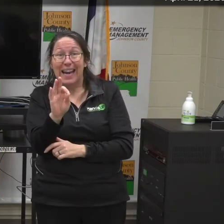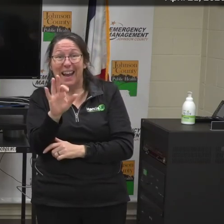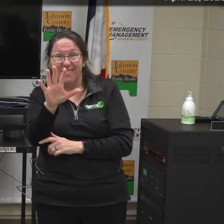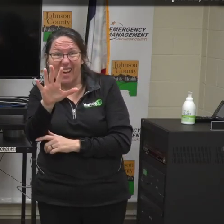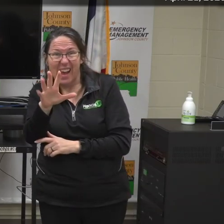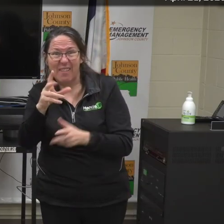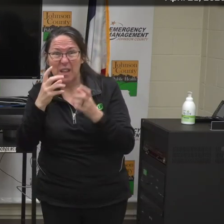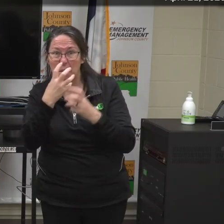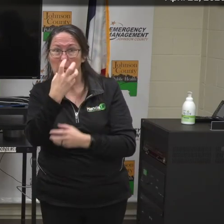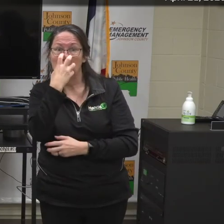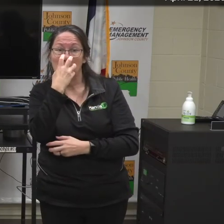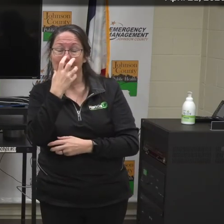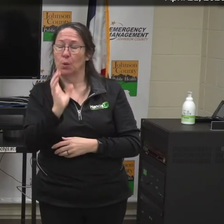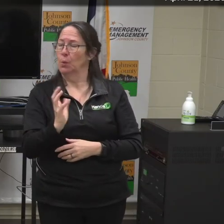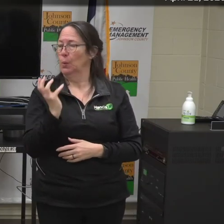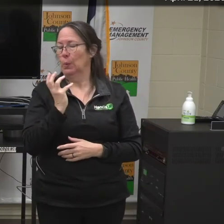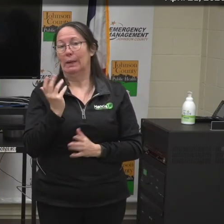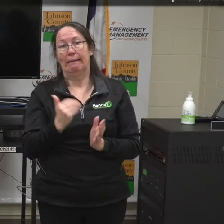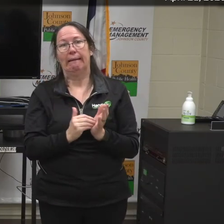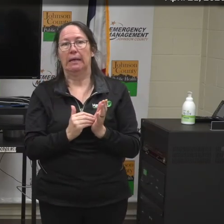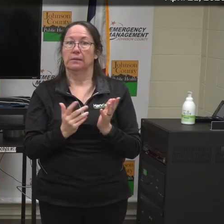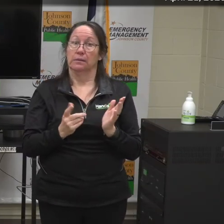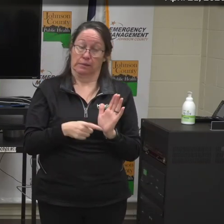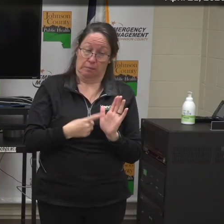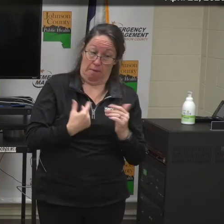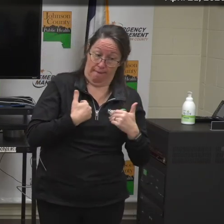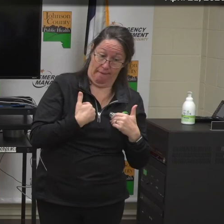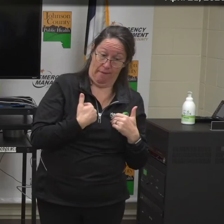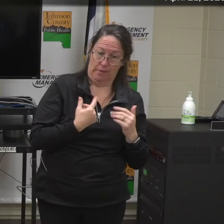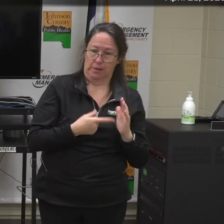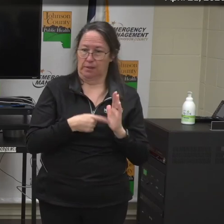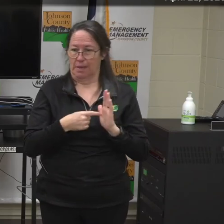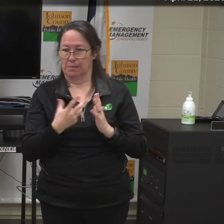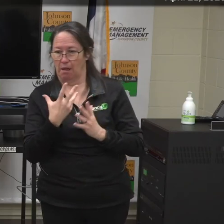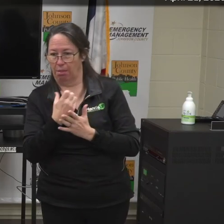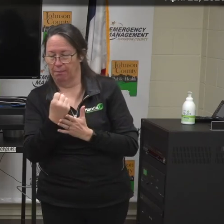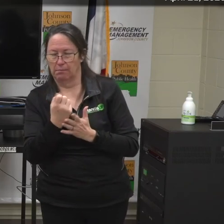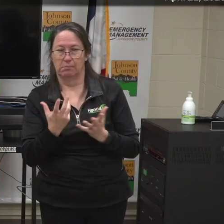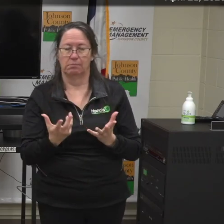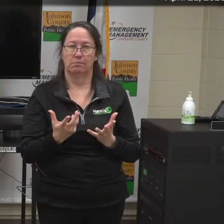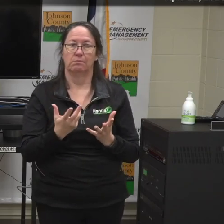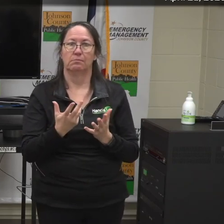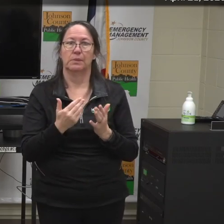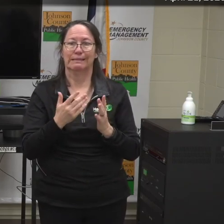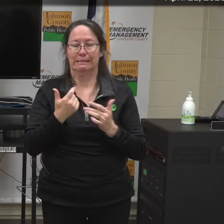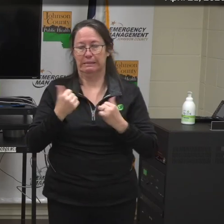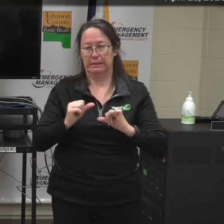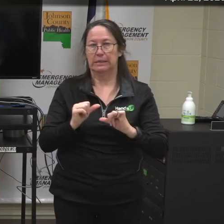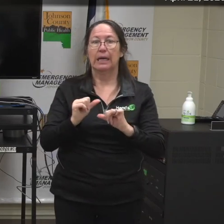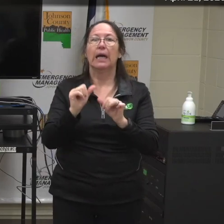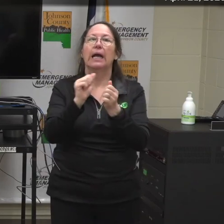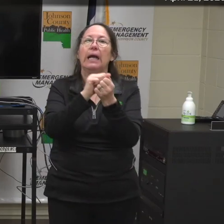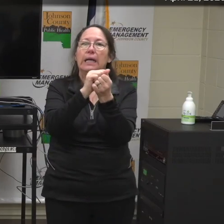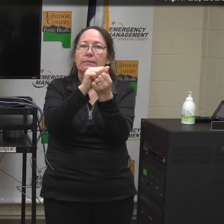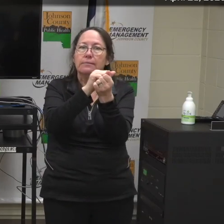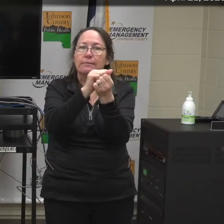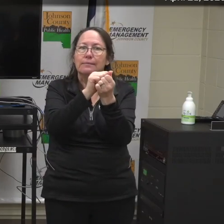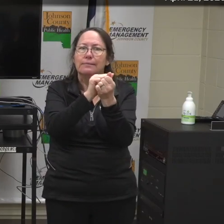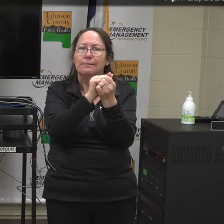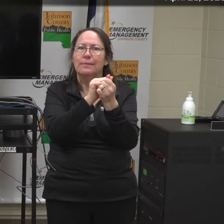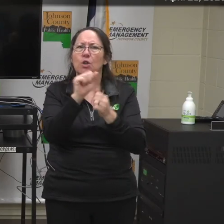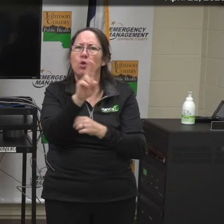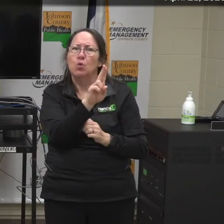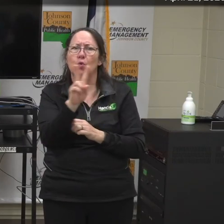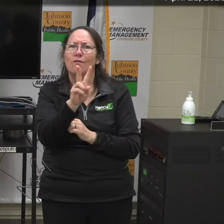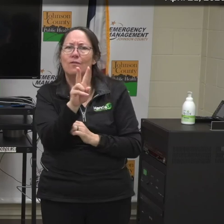those types of things. Again, another one of those deals that ebbs and flows. There's been a lot of effort put into decontaminating and